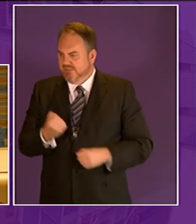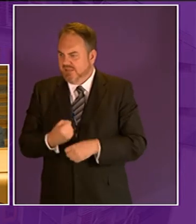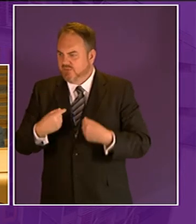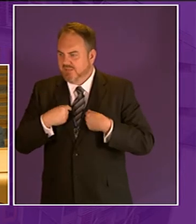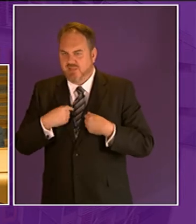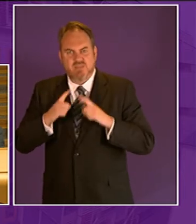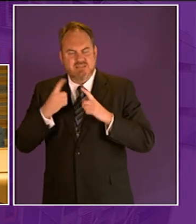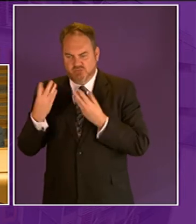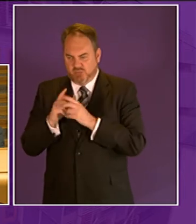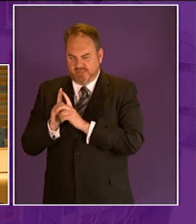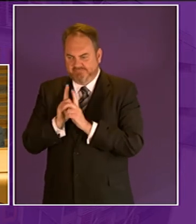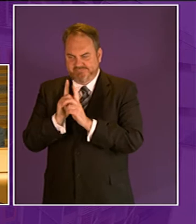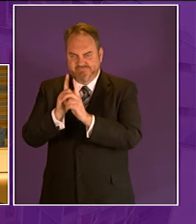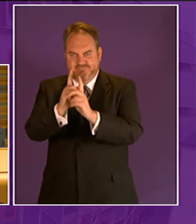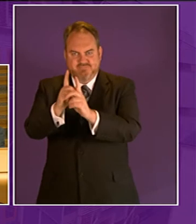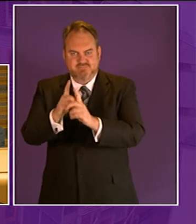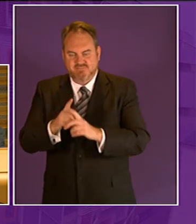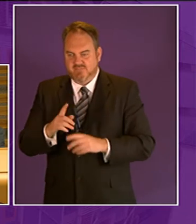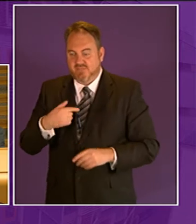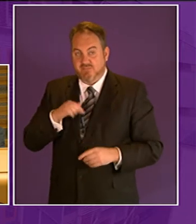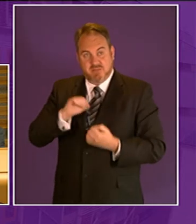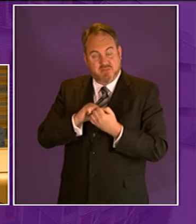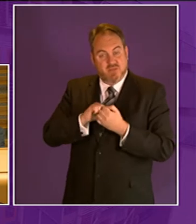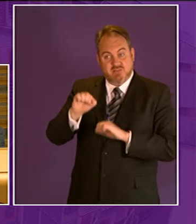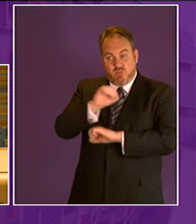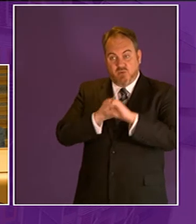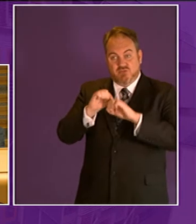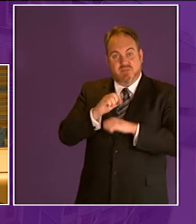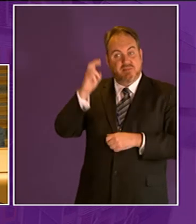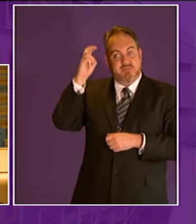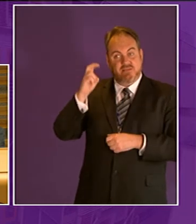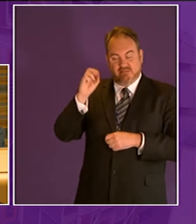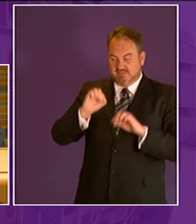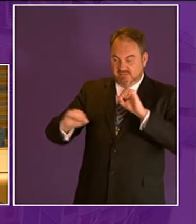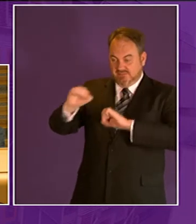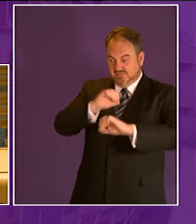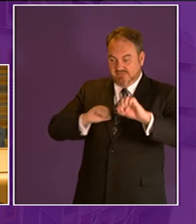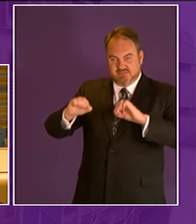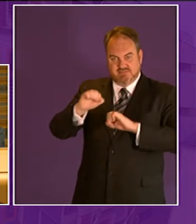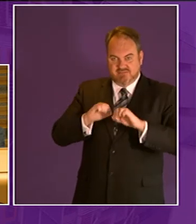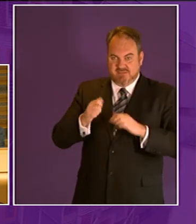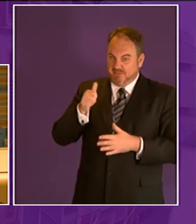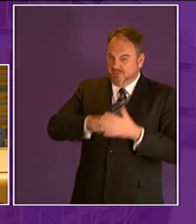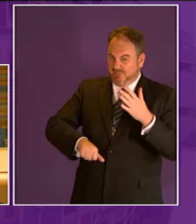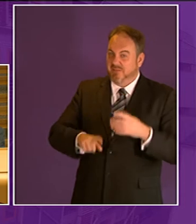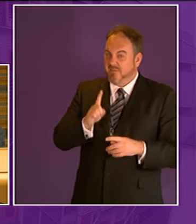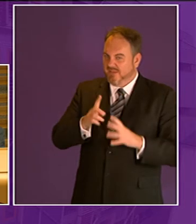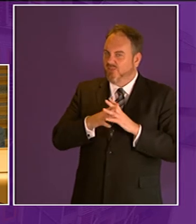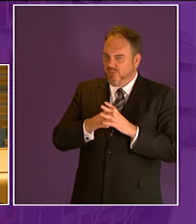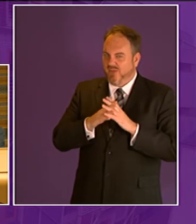we had to we had to wash the minibus inside and out as a punishment and let me tell you it was totally worth it now I know